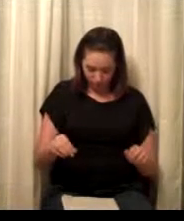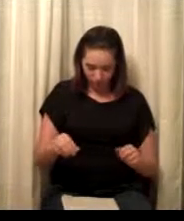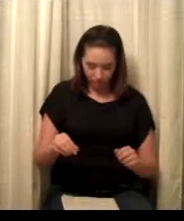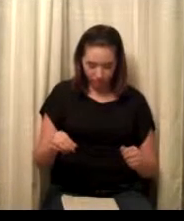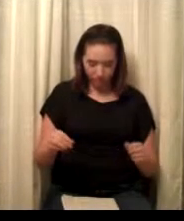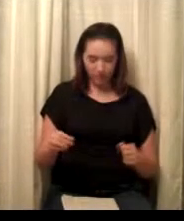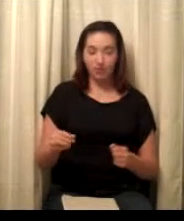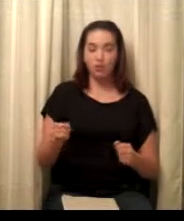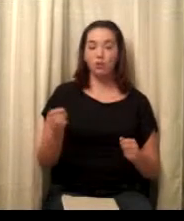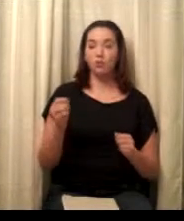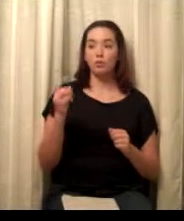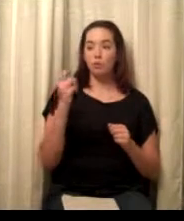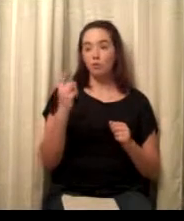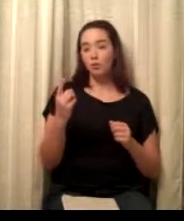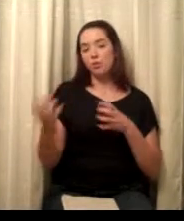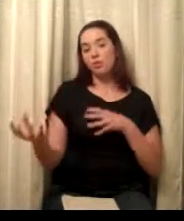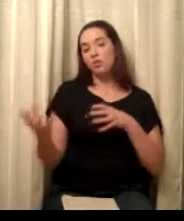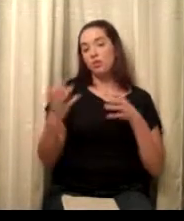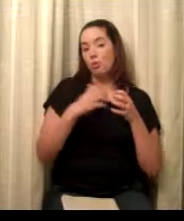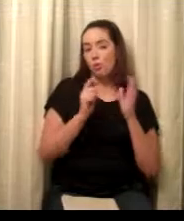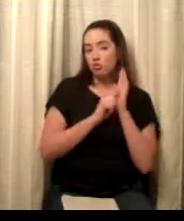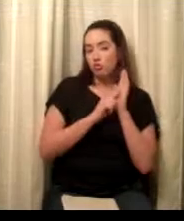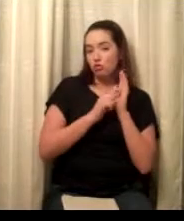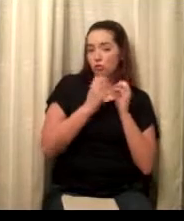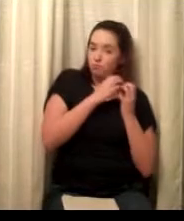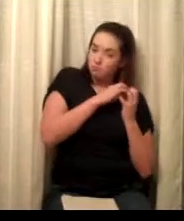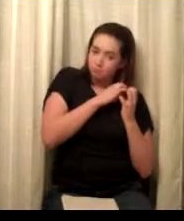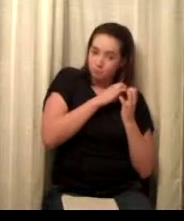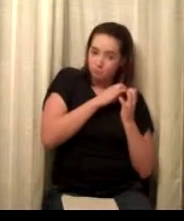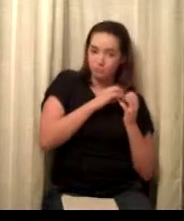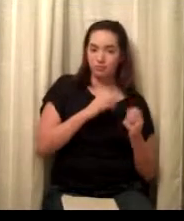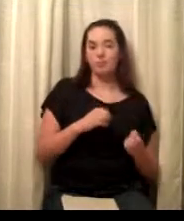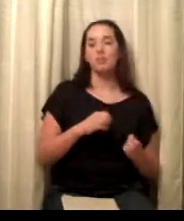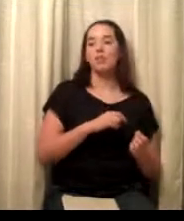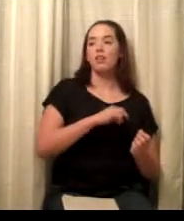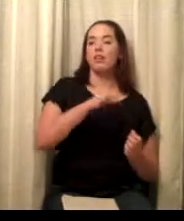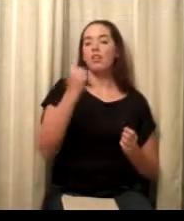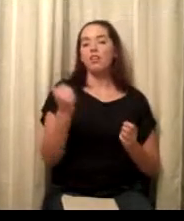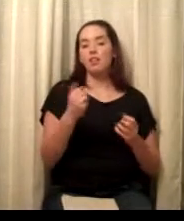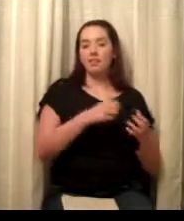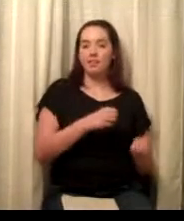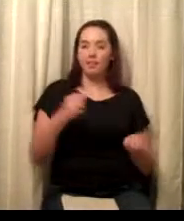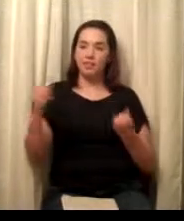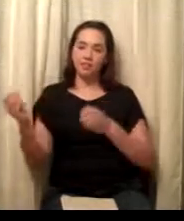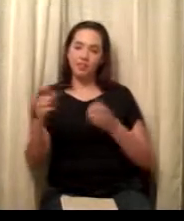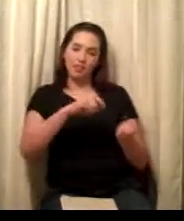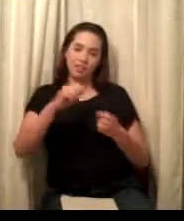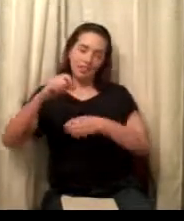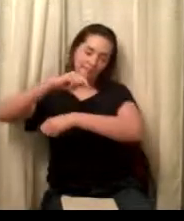I've been very close to ending our relationship. Like, we have been working on our issues and trying to make things better.